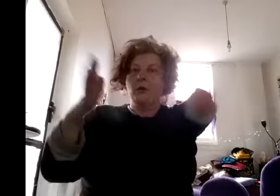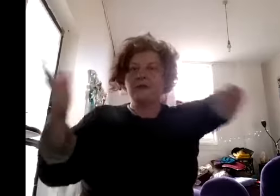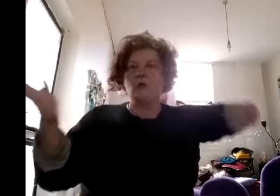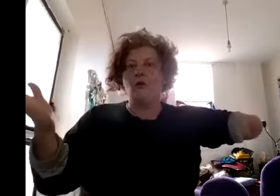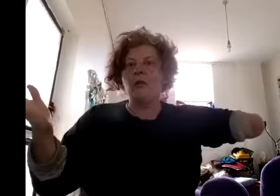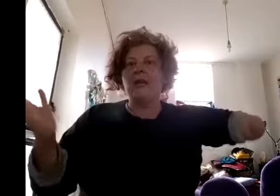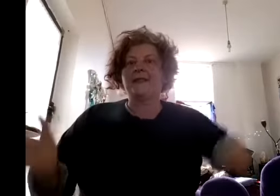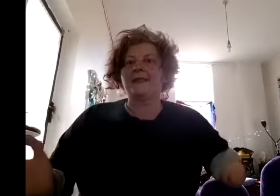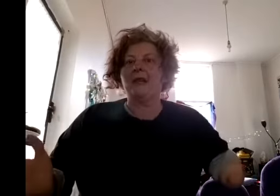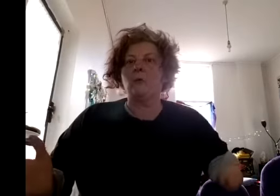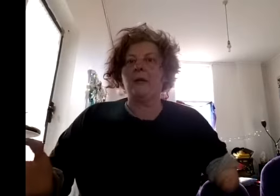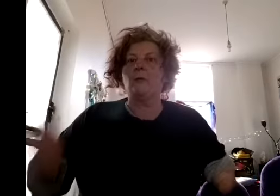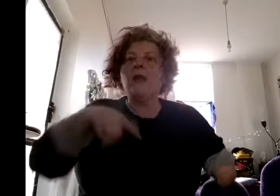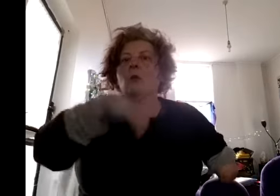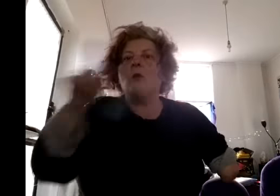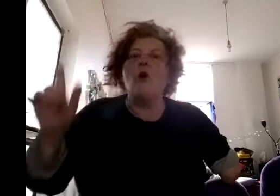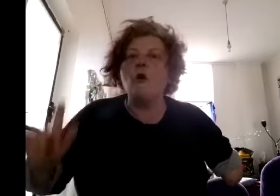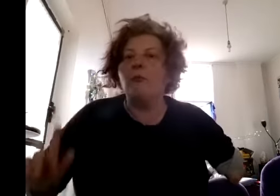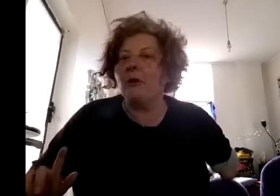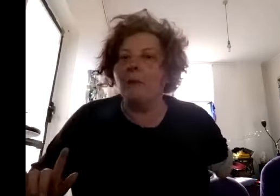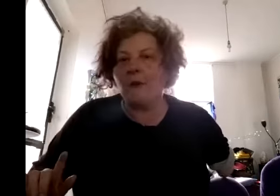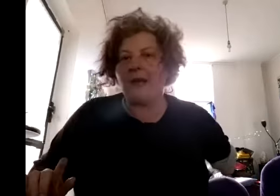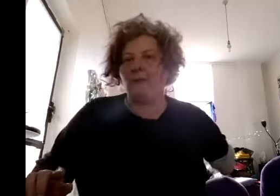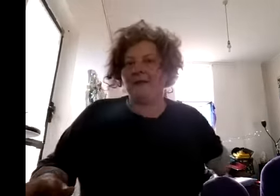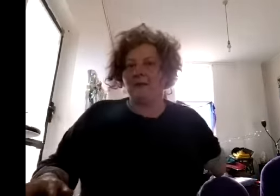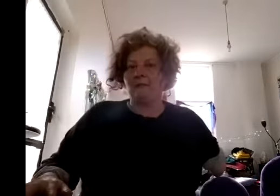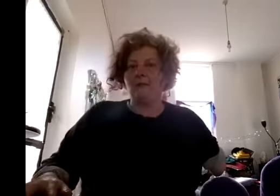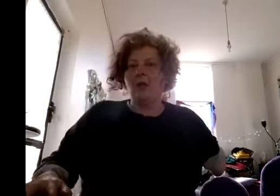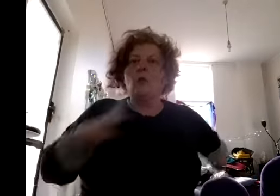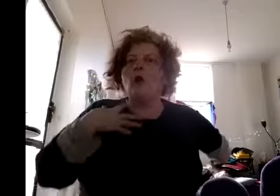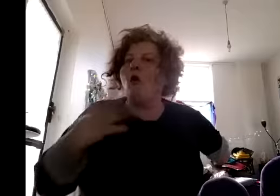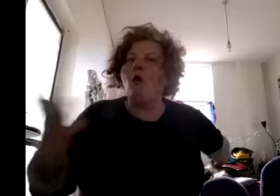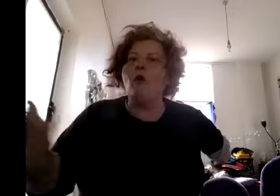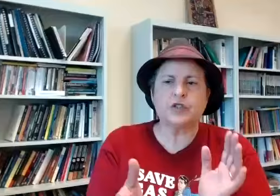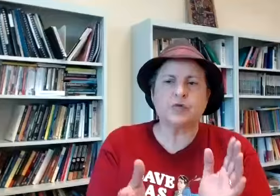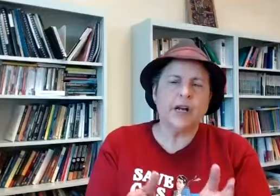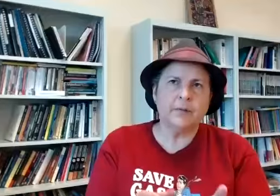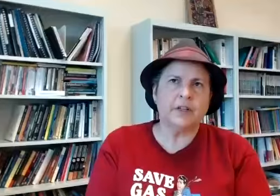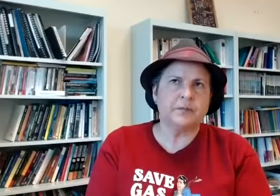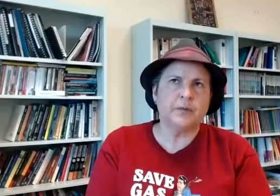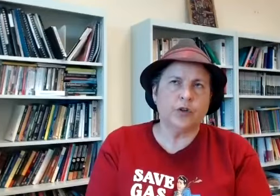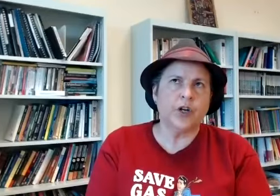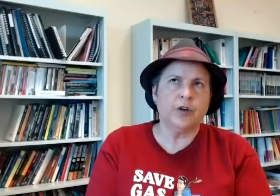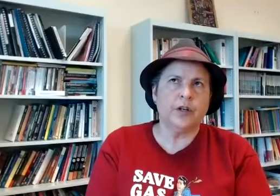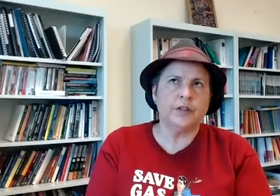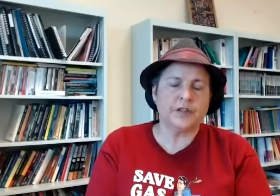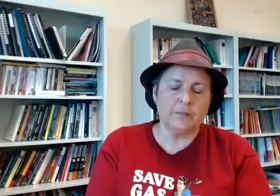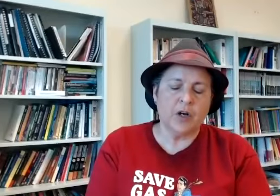us all as disabled people we were all brought up with ableism we were that's right ableism look you know and as i say my own